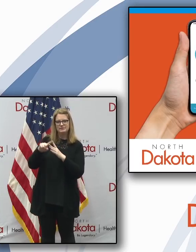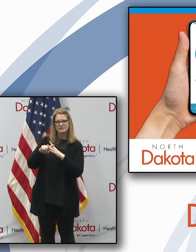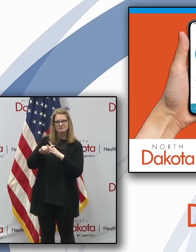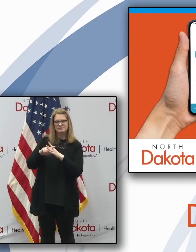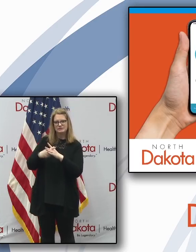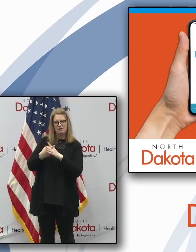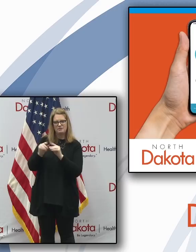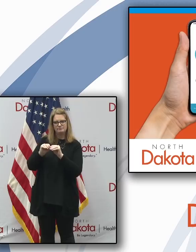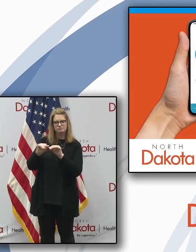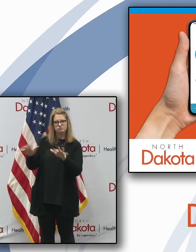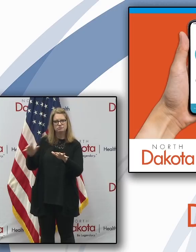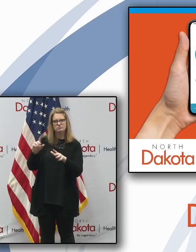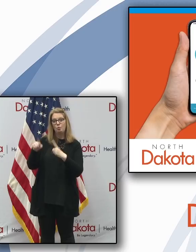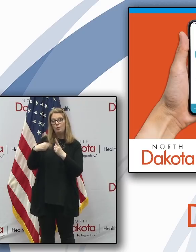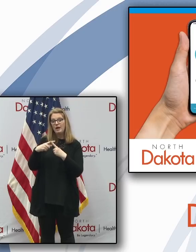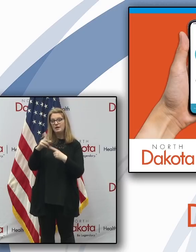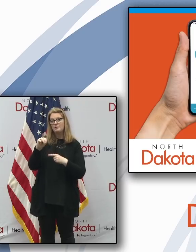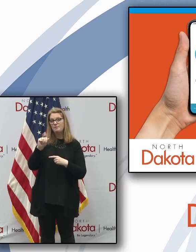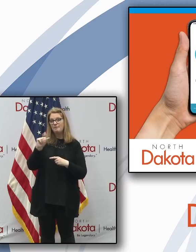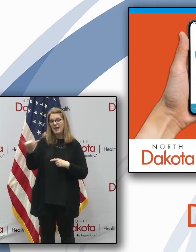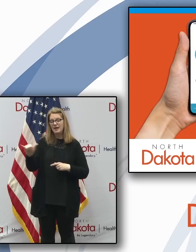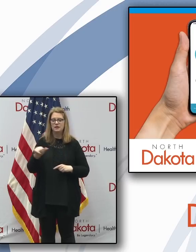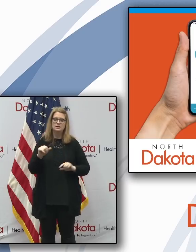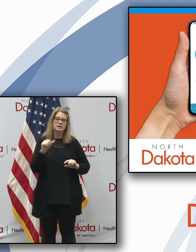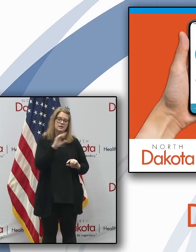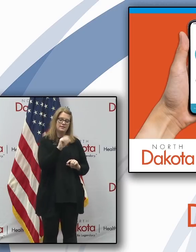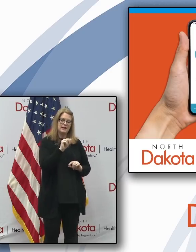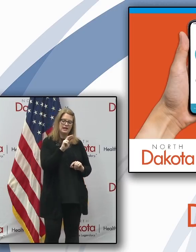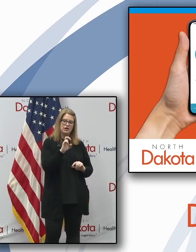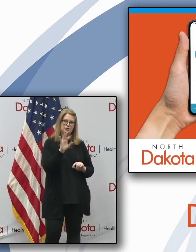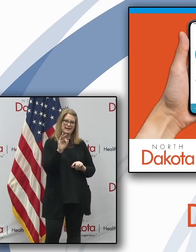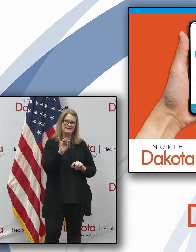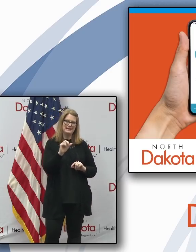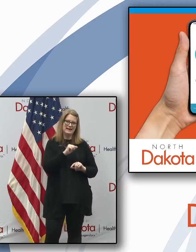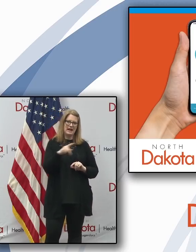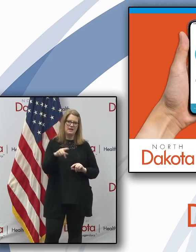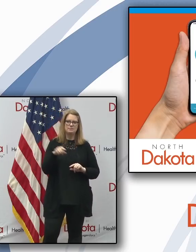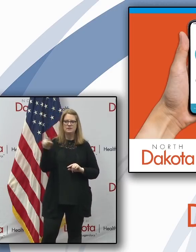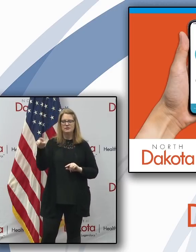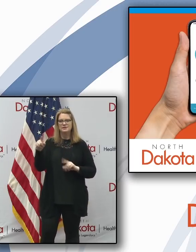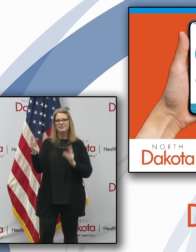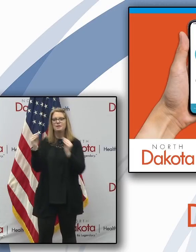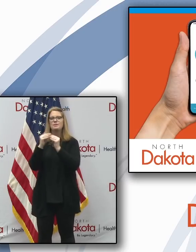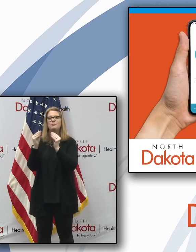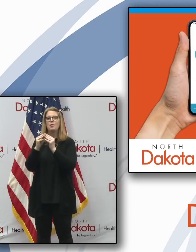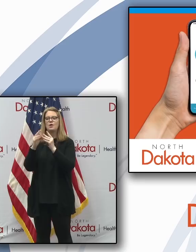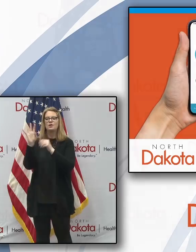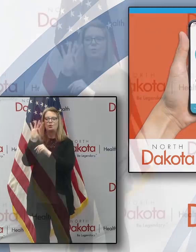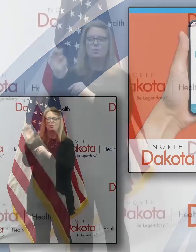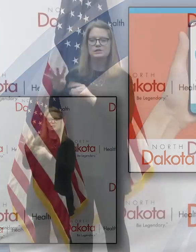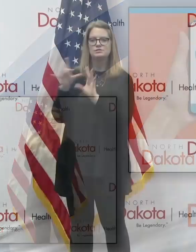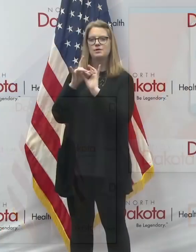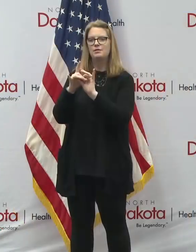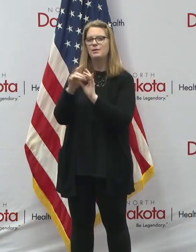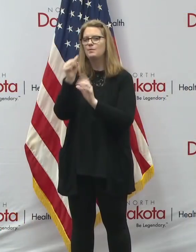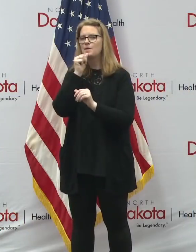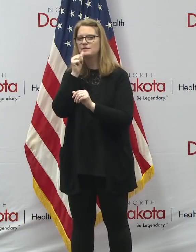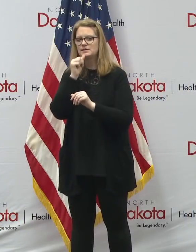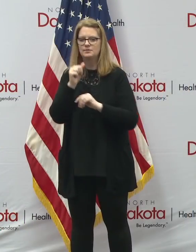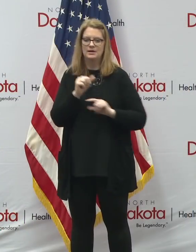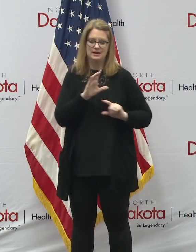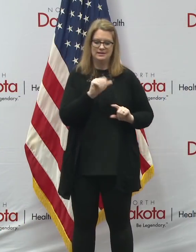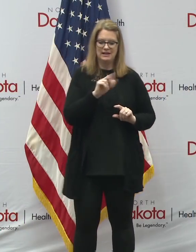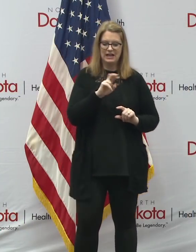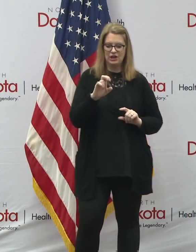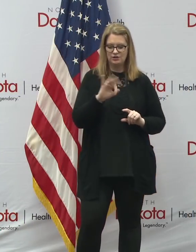in May. Unlike the CARE 19 app, I'm sure that will raise even more questions about privacy. But the CARE 19 app,